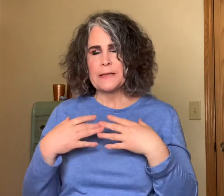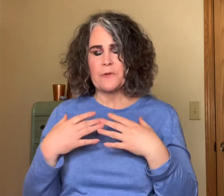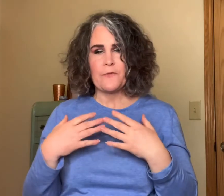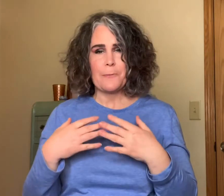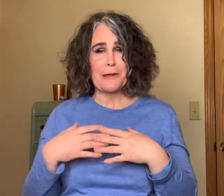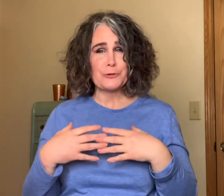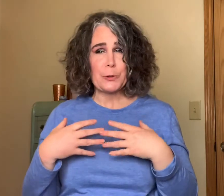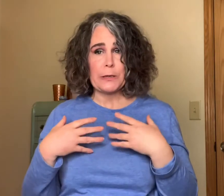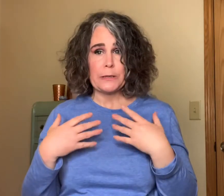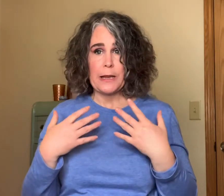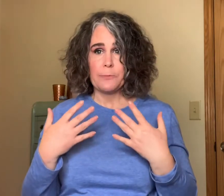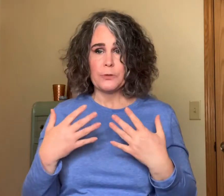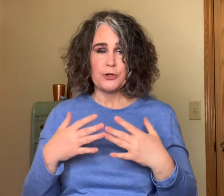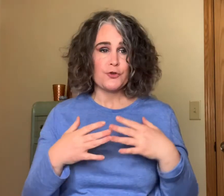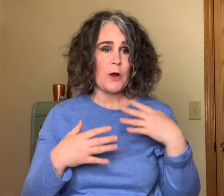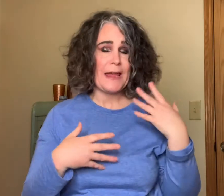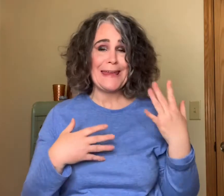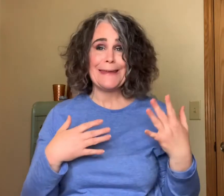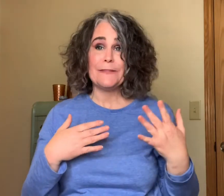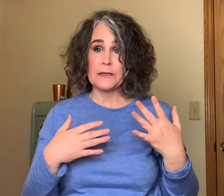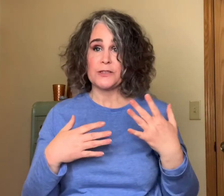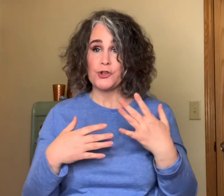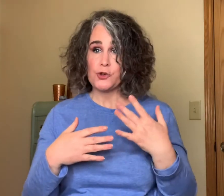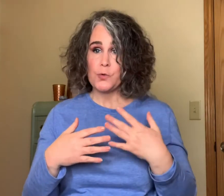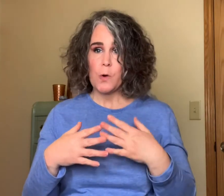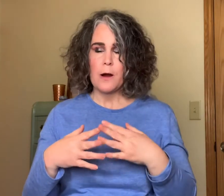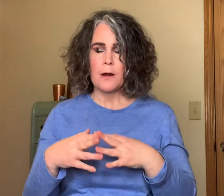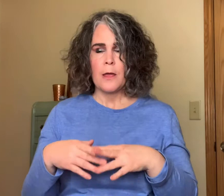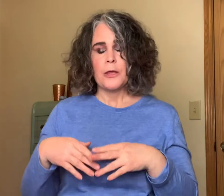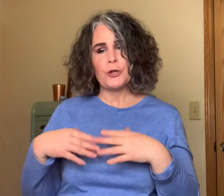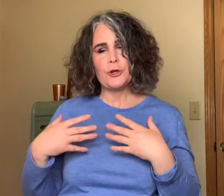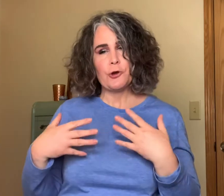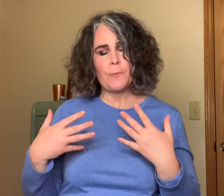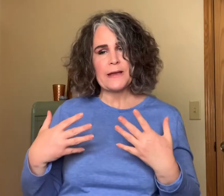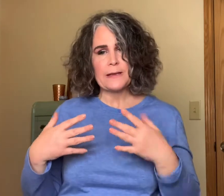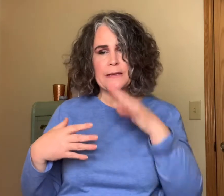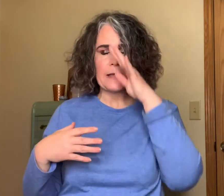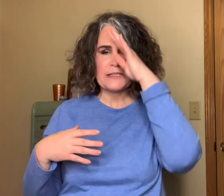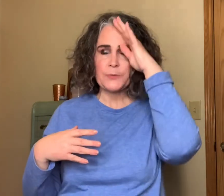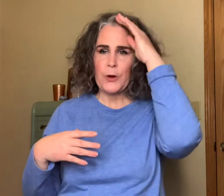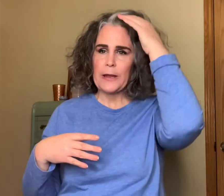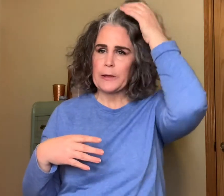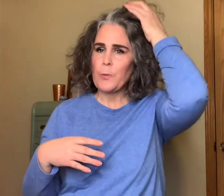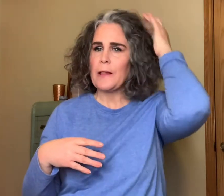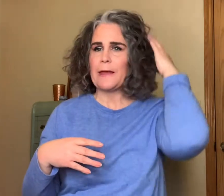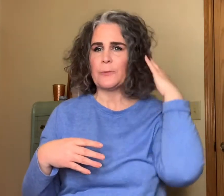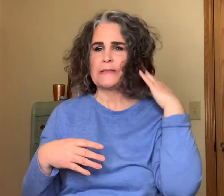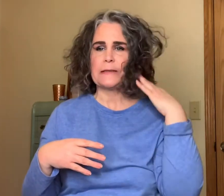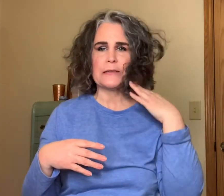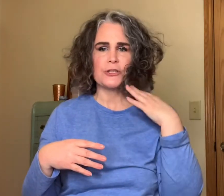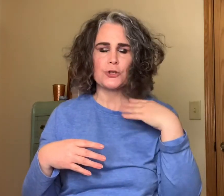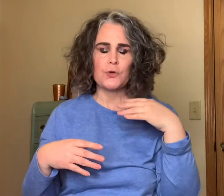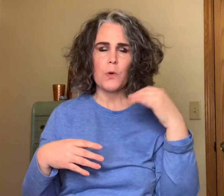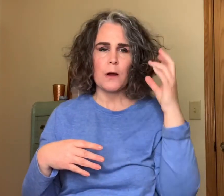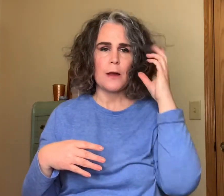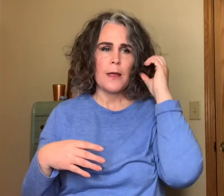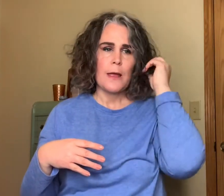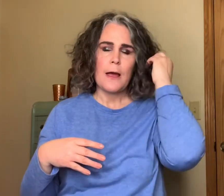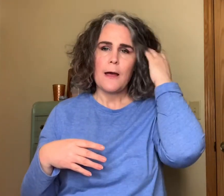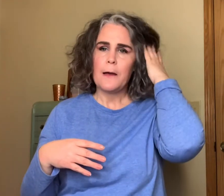of them I was only able to try in the store you know by spraying it while I was in the store and